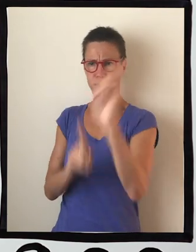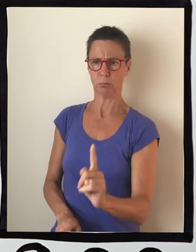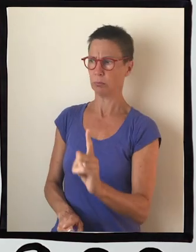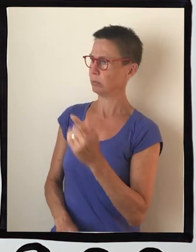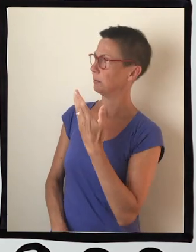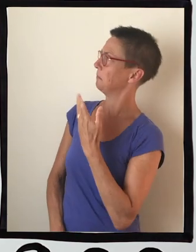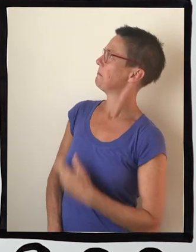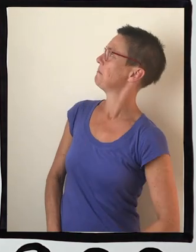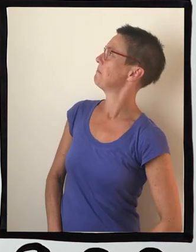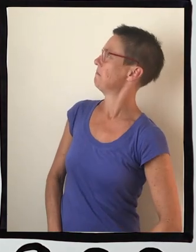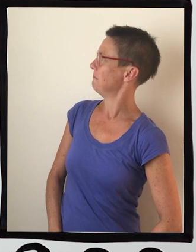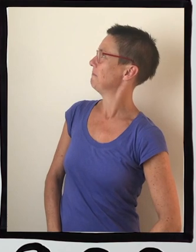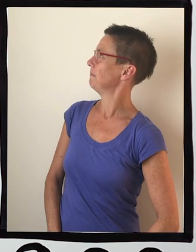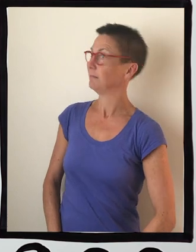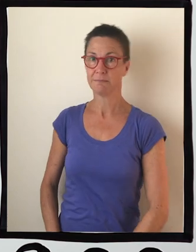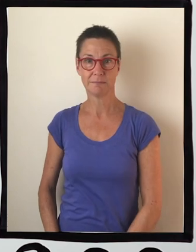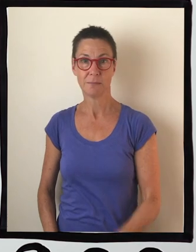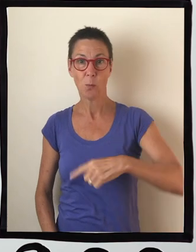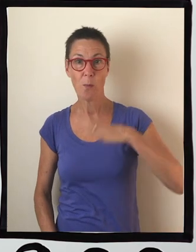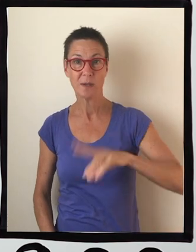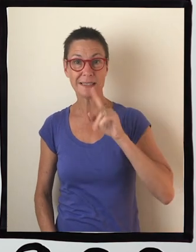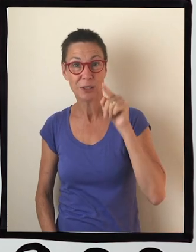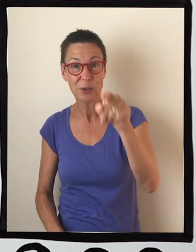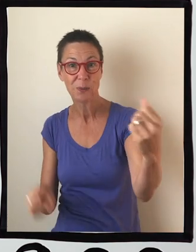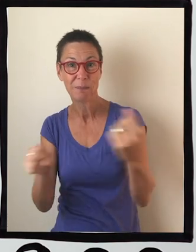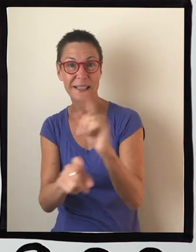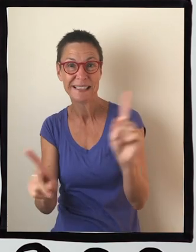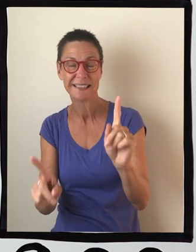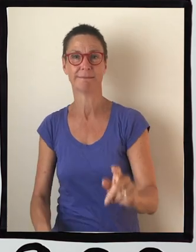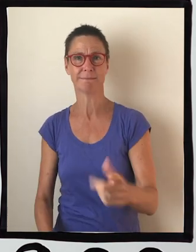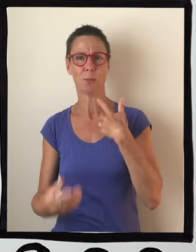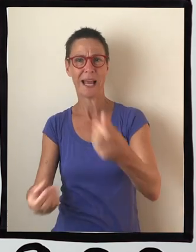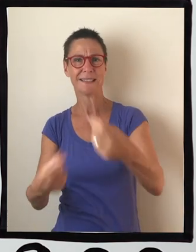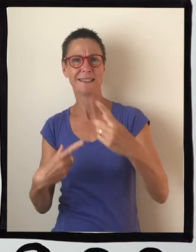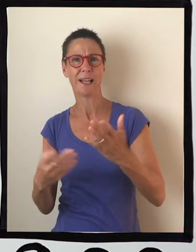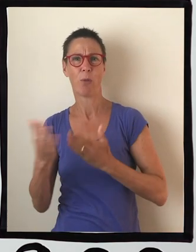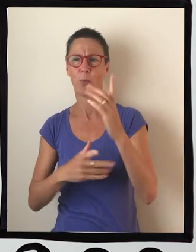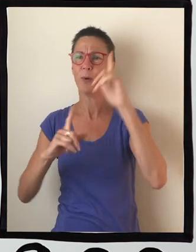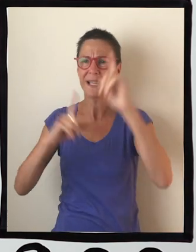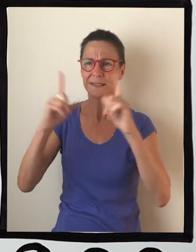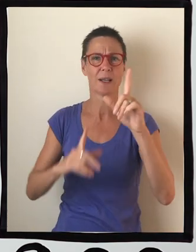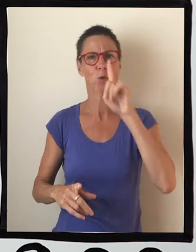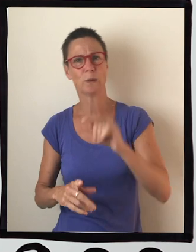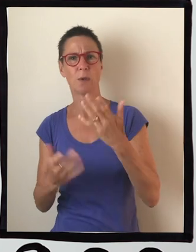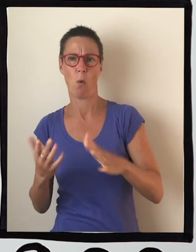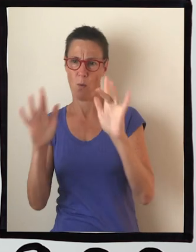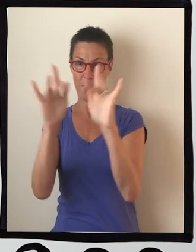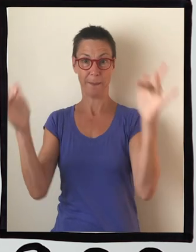So if we want to see your giant spree, send them in via Insta or Twitter or our website at Anna